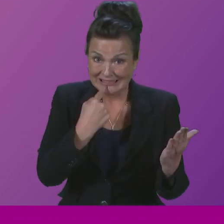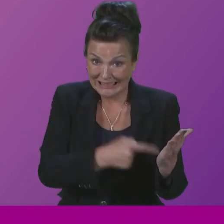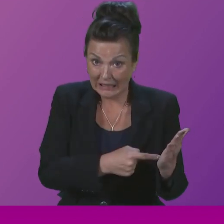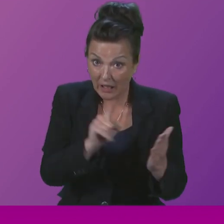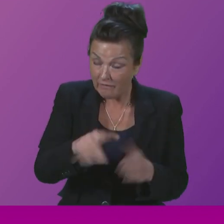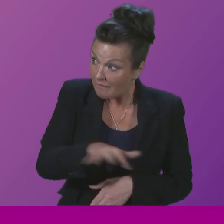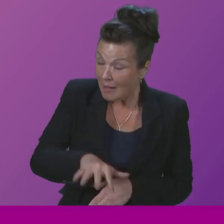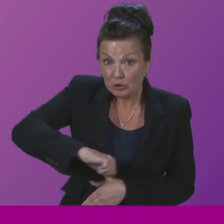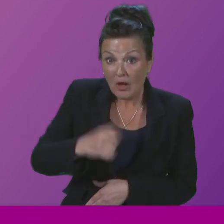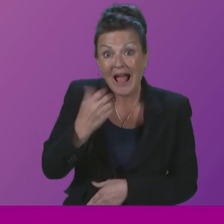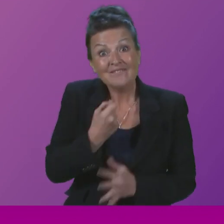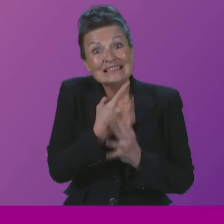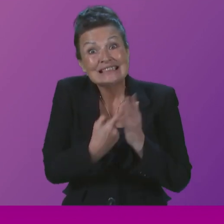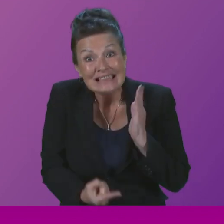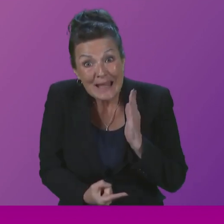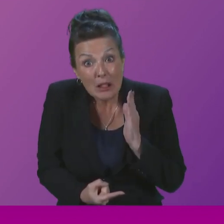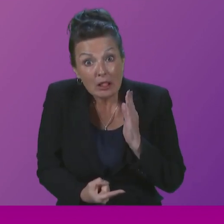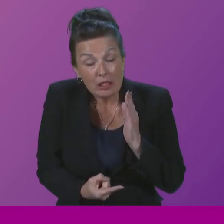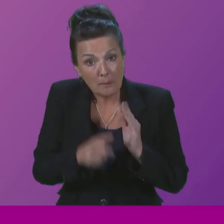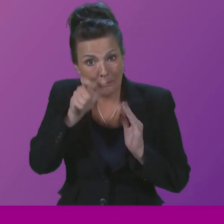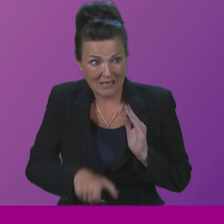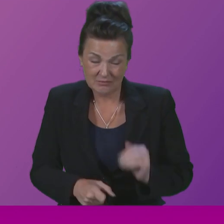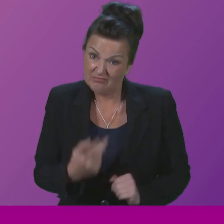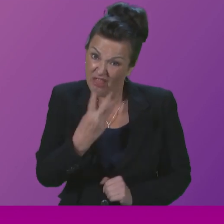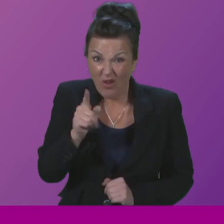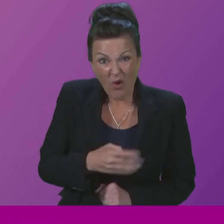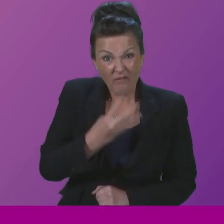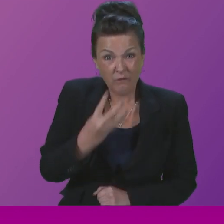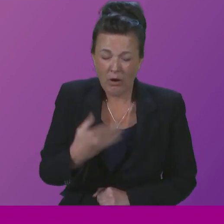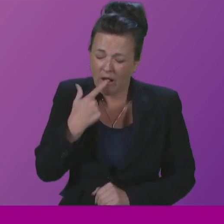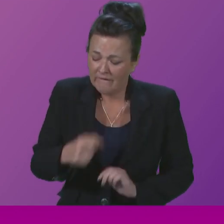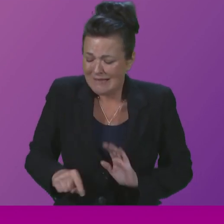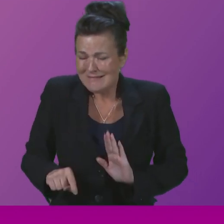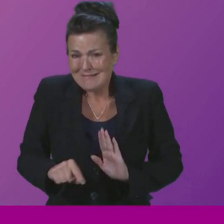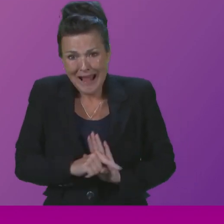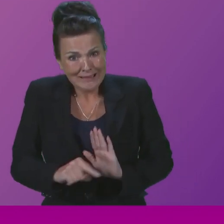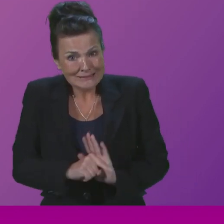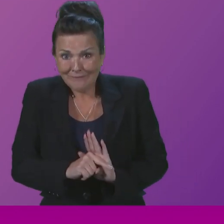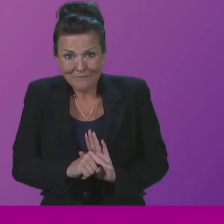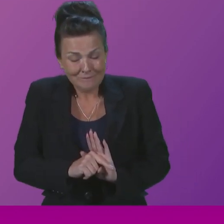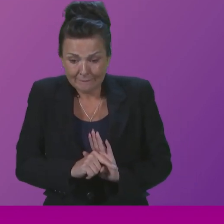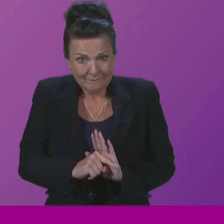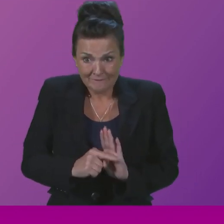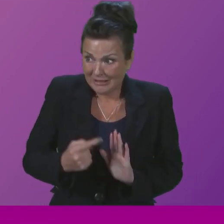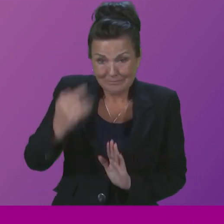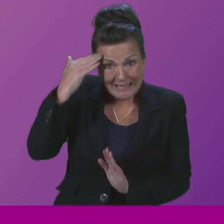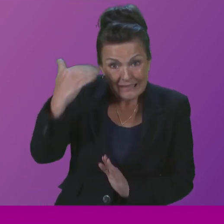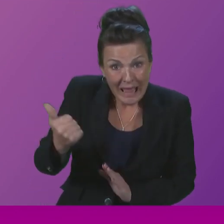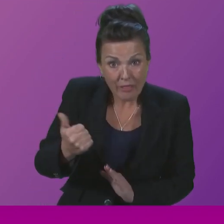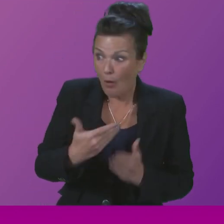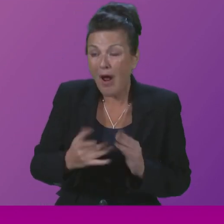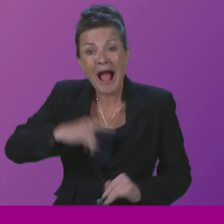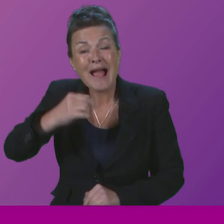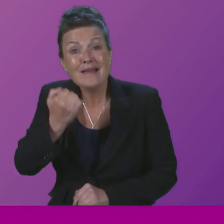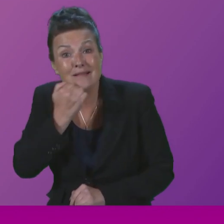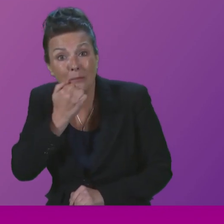person in them, noting that three out of four have experienced negative impact of poverty on their mental health, and even higher numbers have had to cut